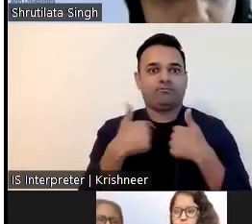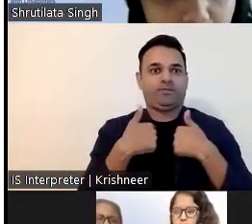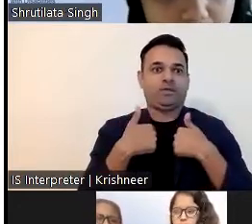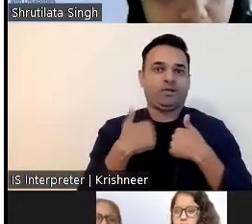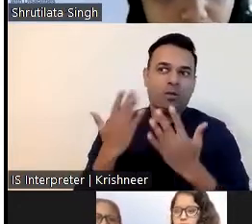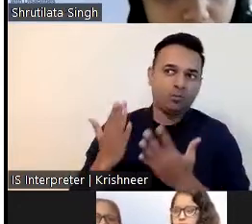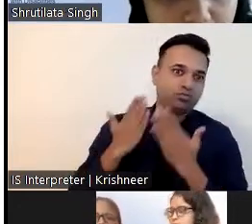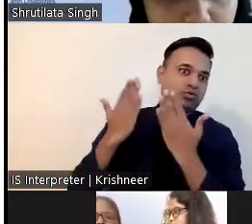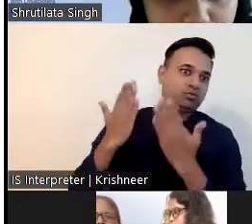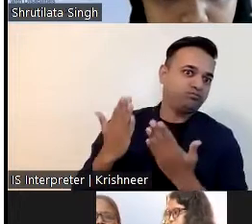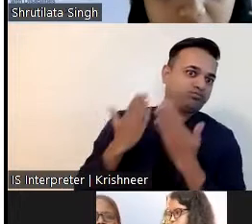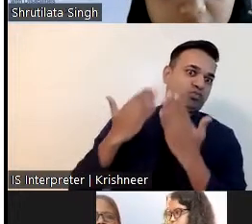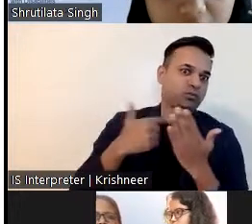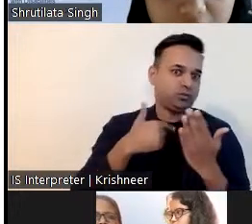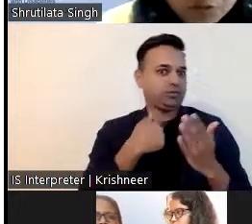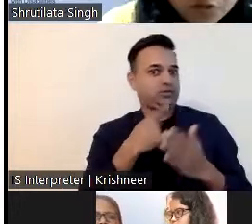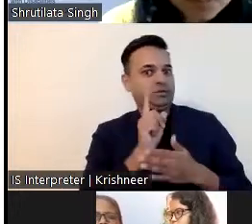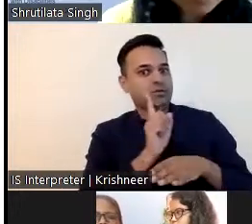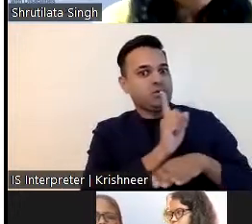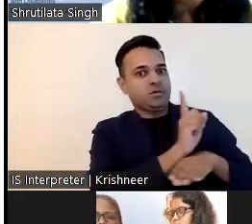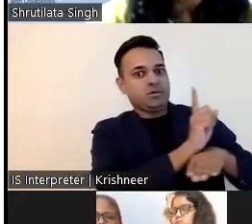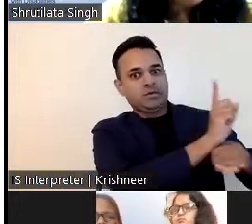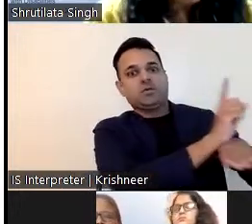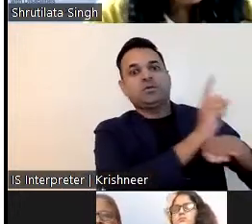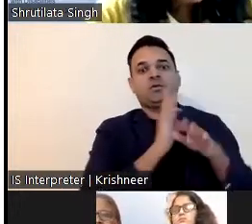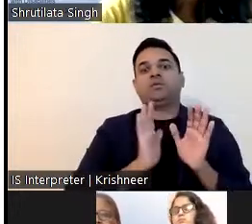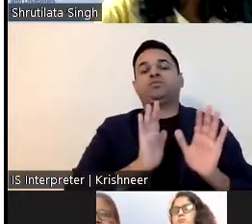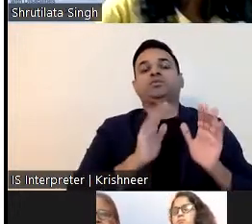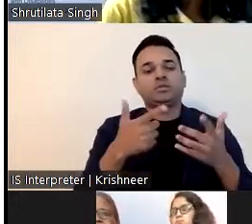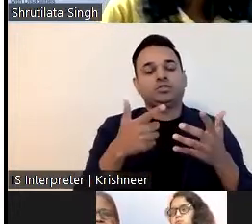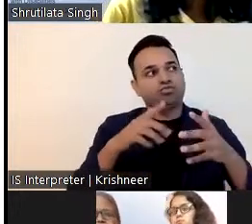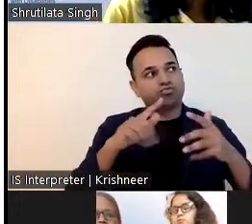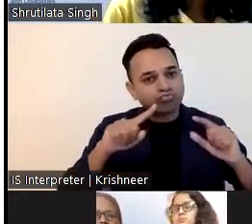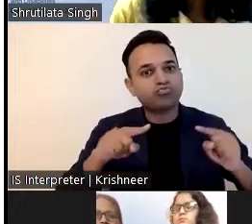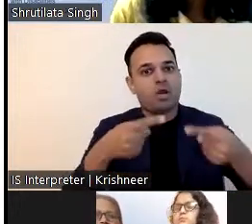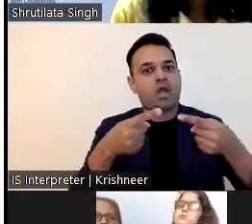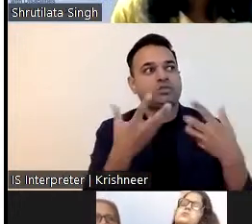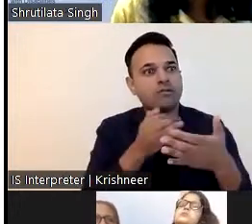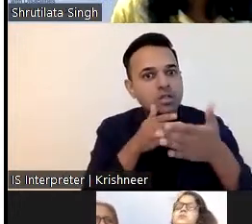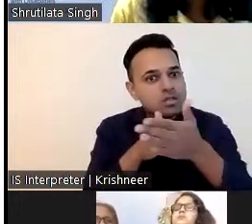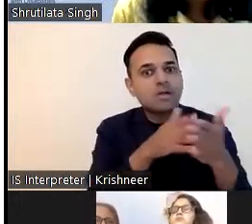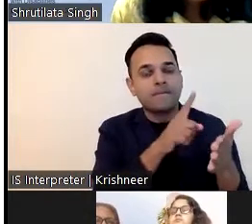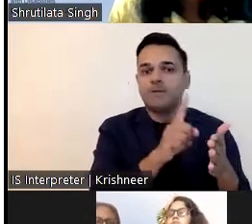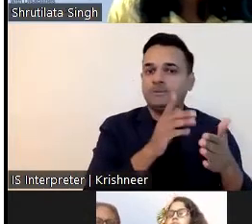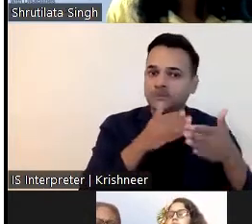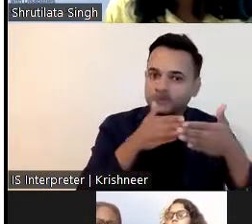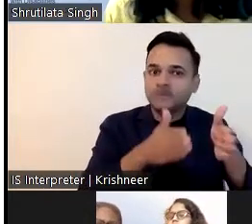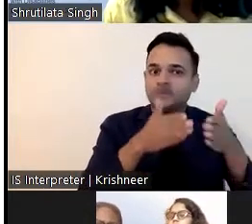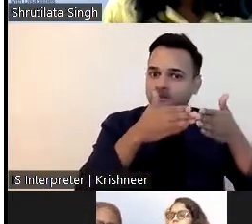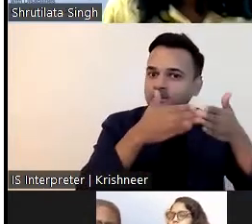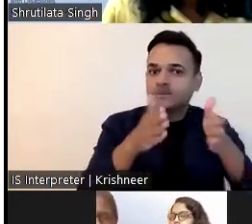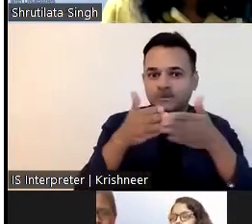And technology is an enabler for people with disabilities. But we need to be aware about